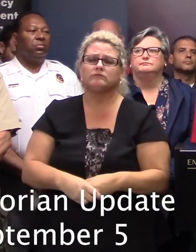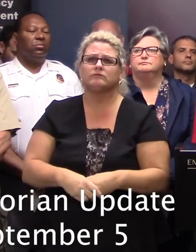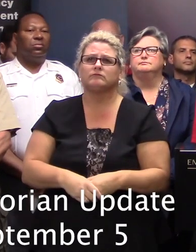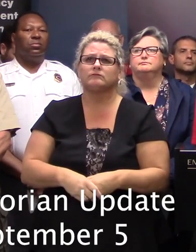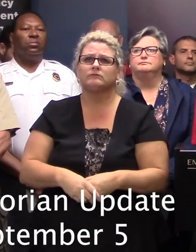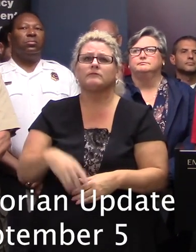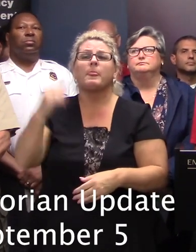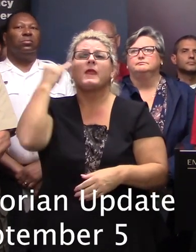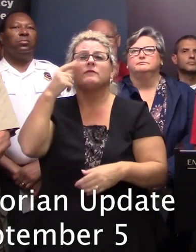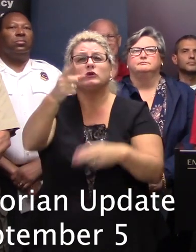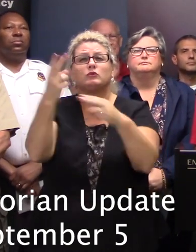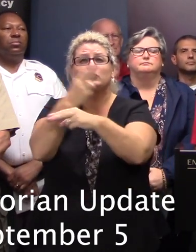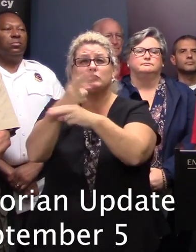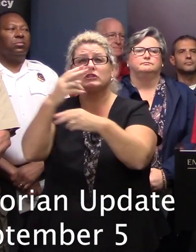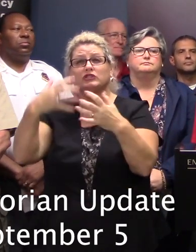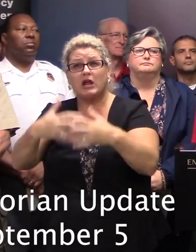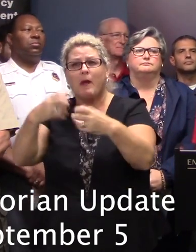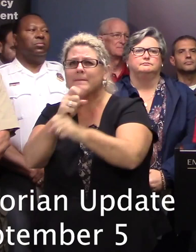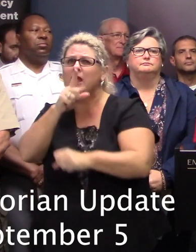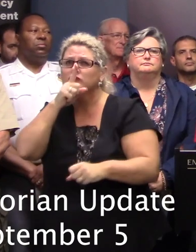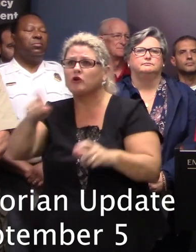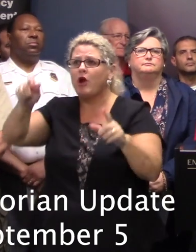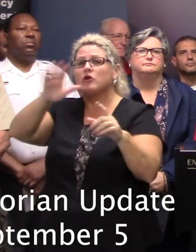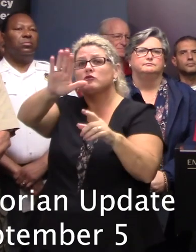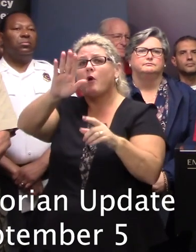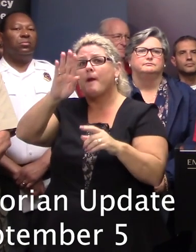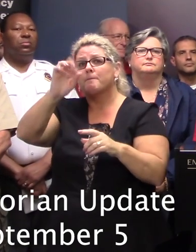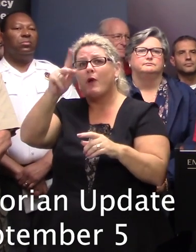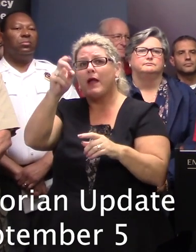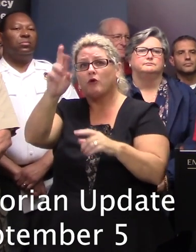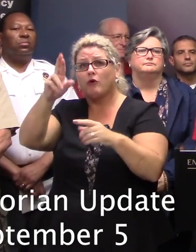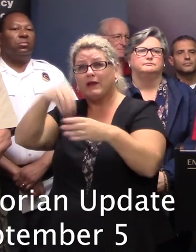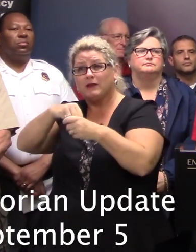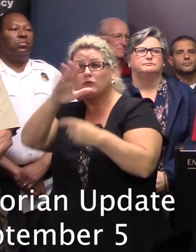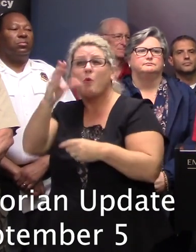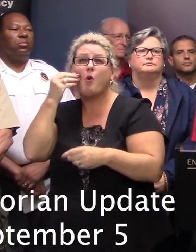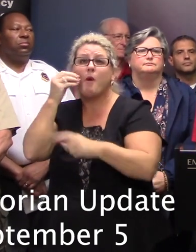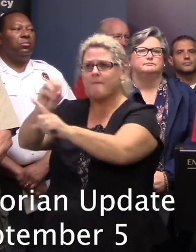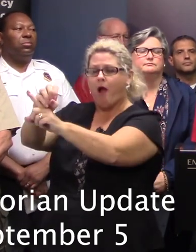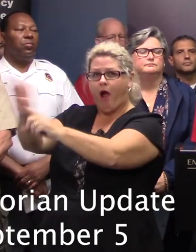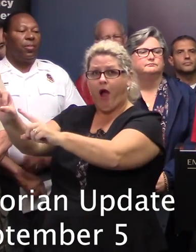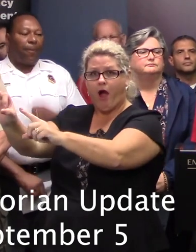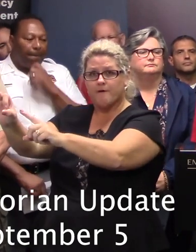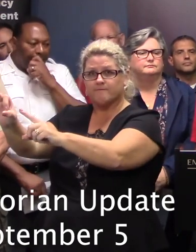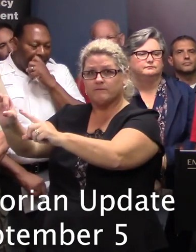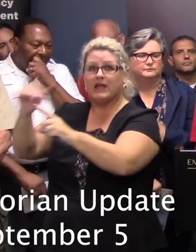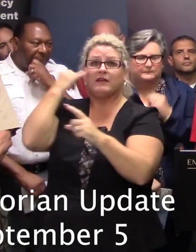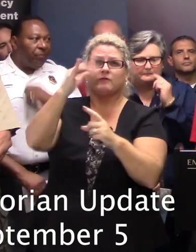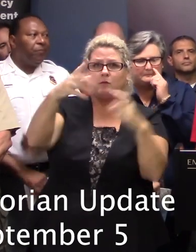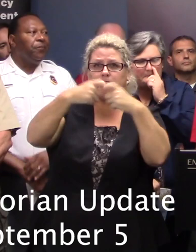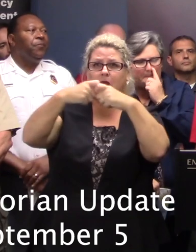if you use a generator, make sure to turn off the main breaker to your home. That way, when the electricity is restored,